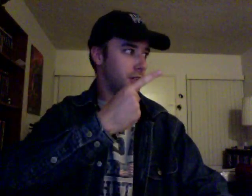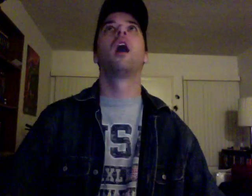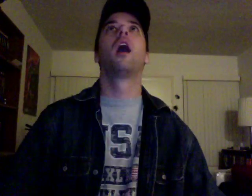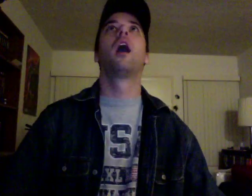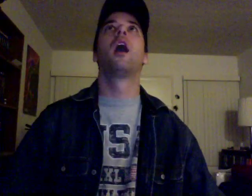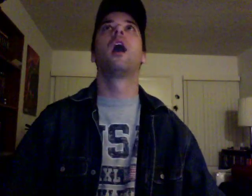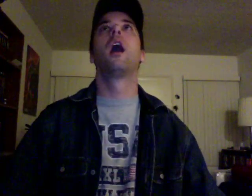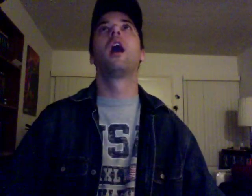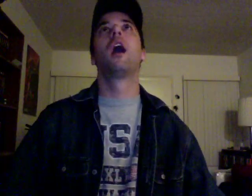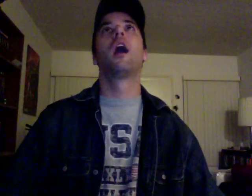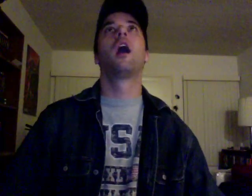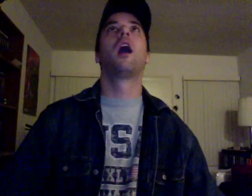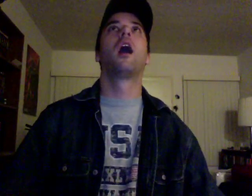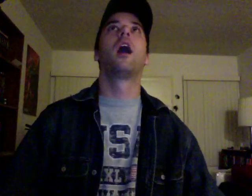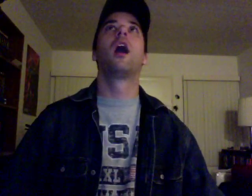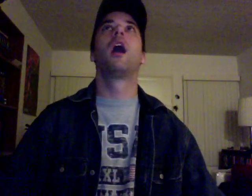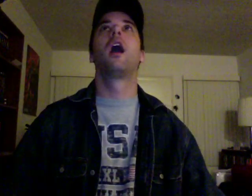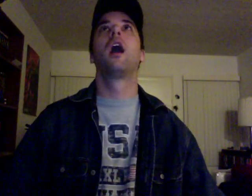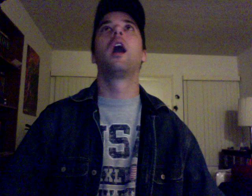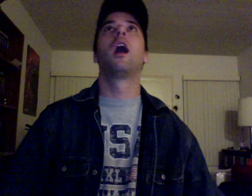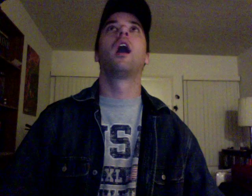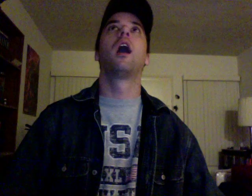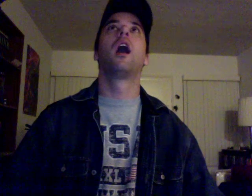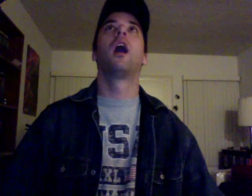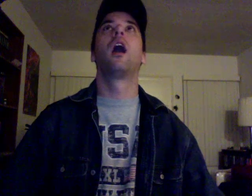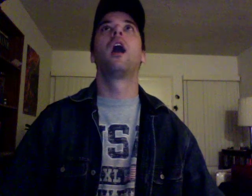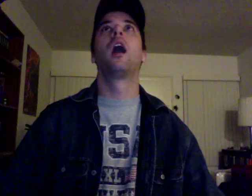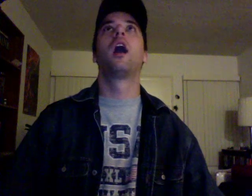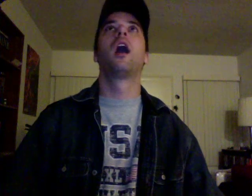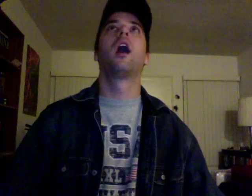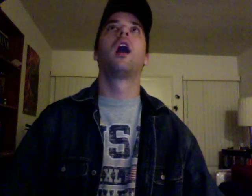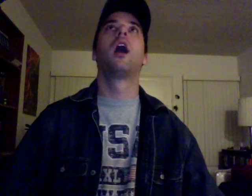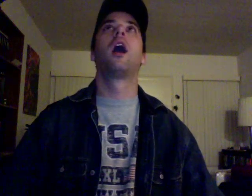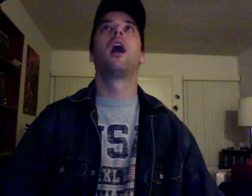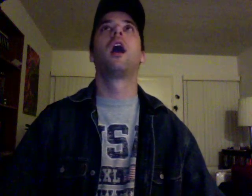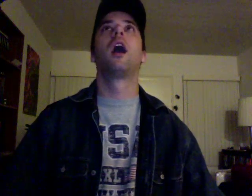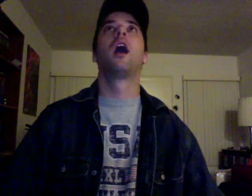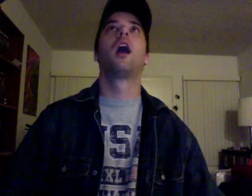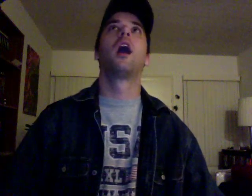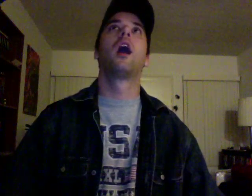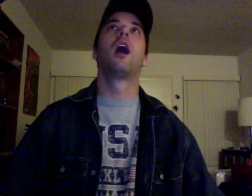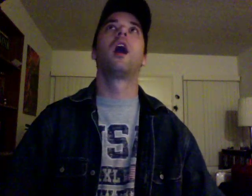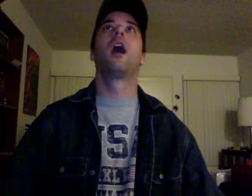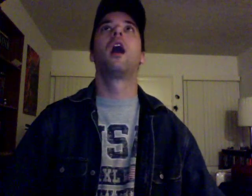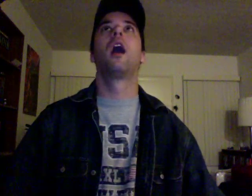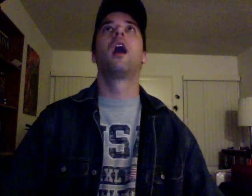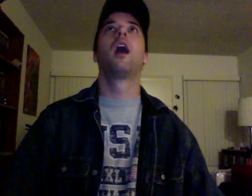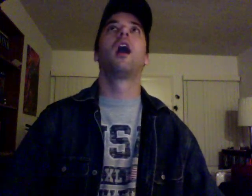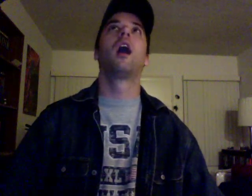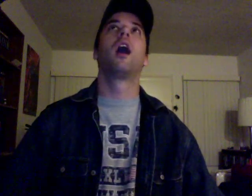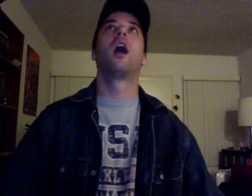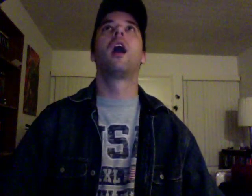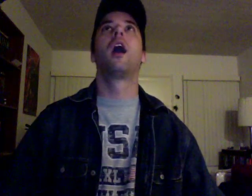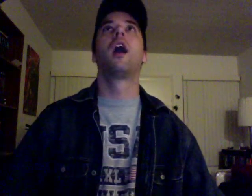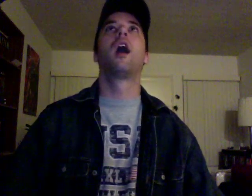We'll be right back.